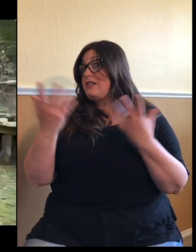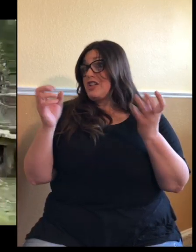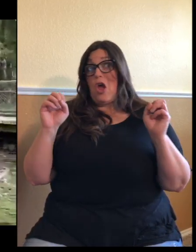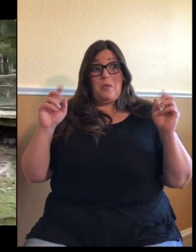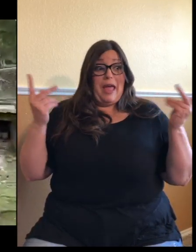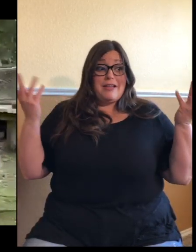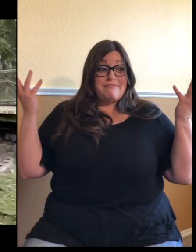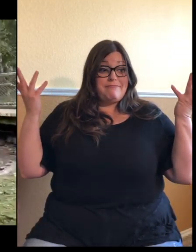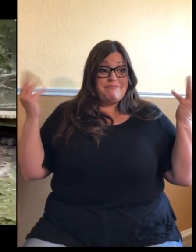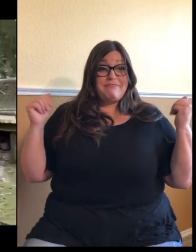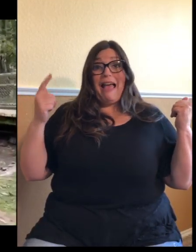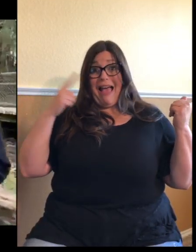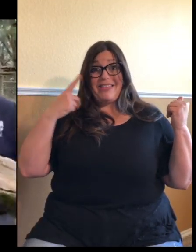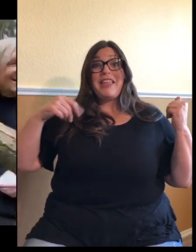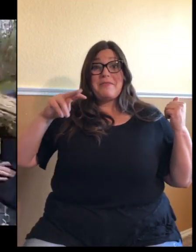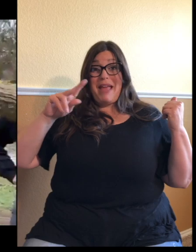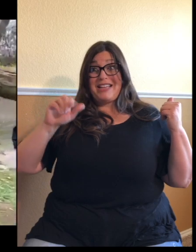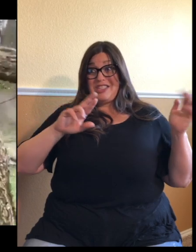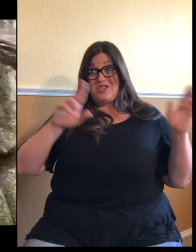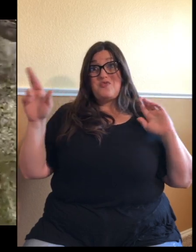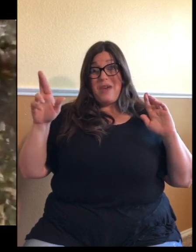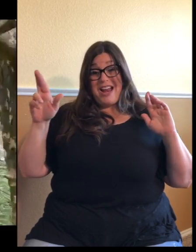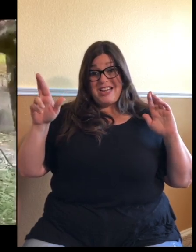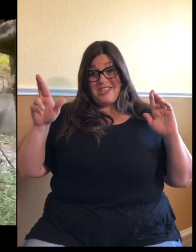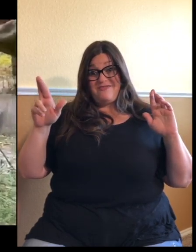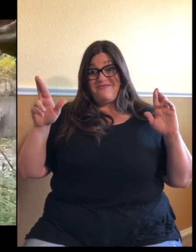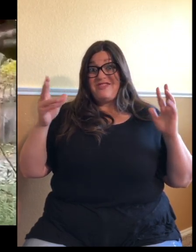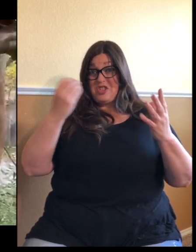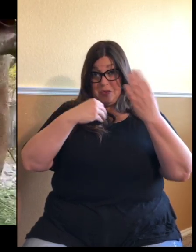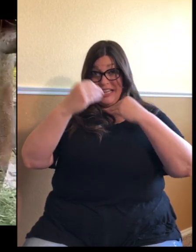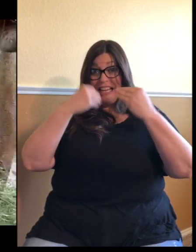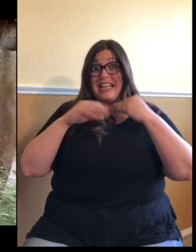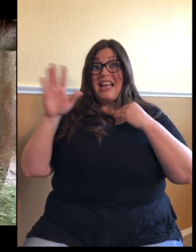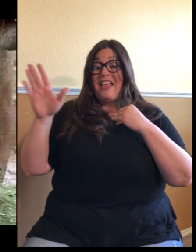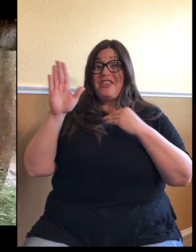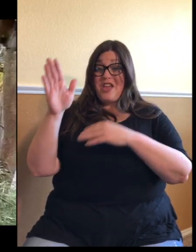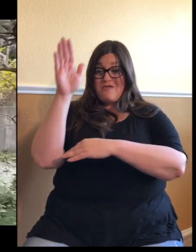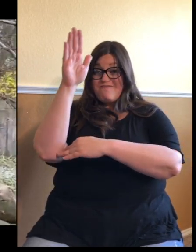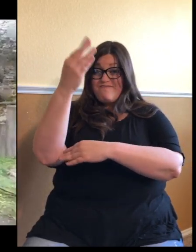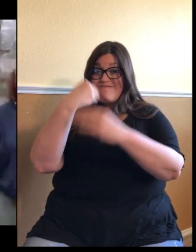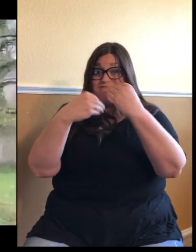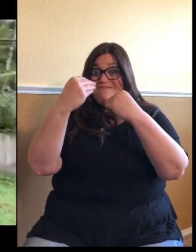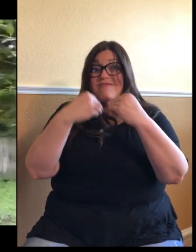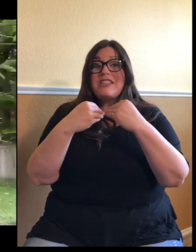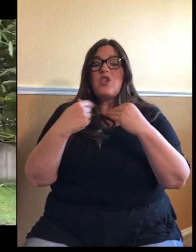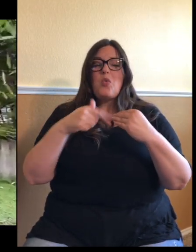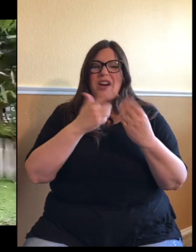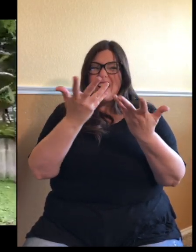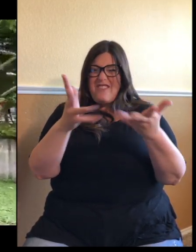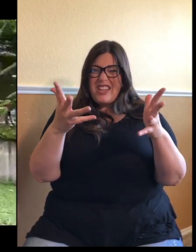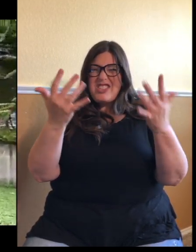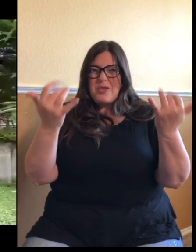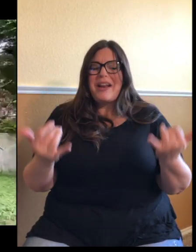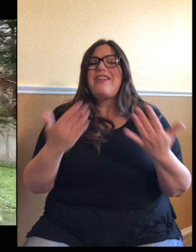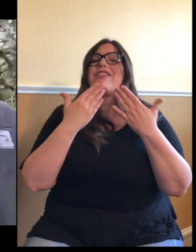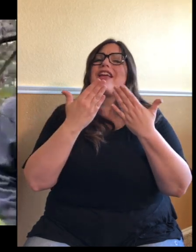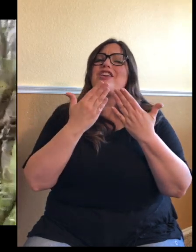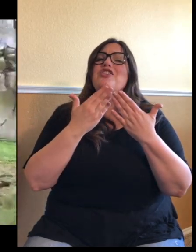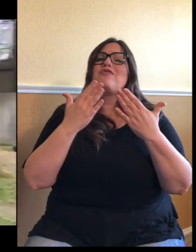Okay, I think the pandas are ready to get their afternoon meal, so we're going to wrap this up here, guys. Thank you so much for coming. If you're able to,